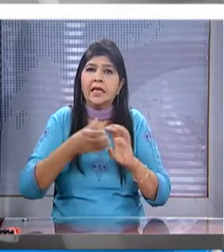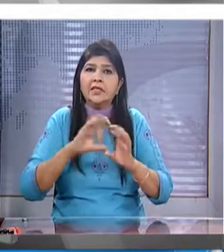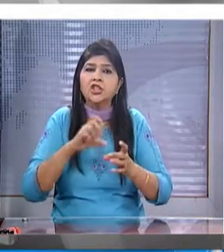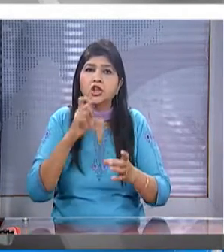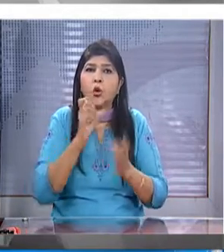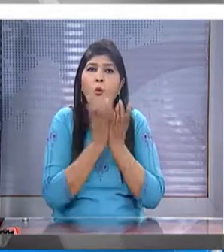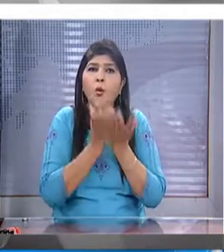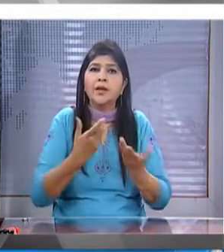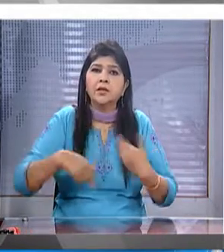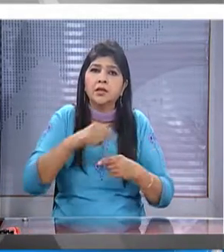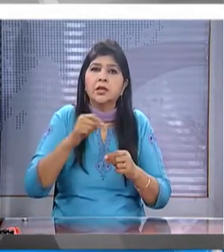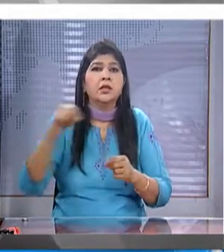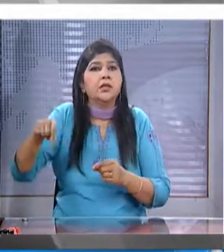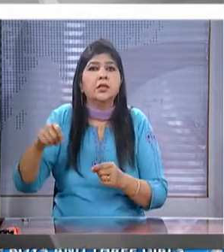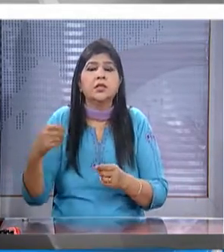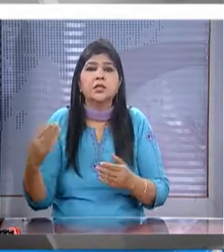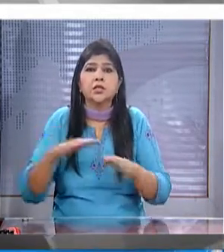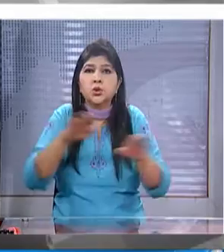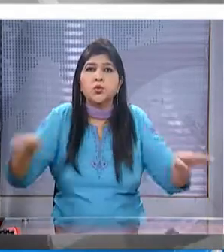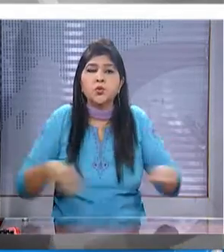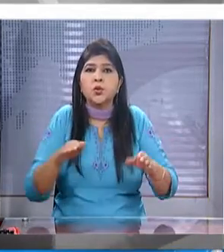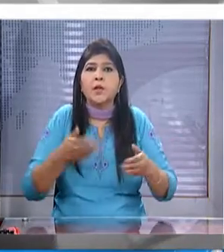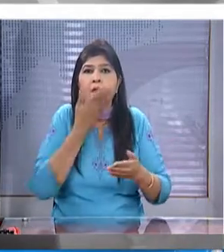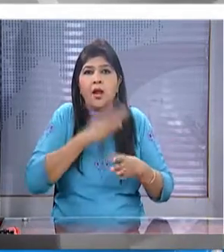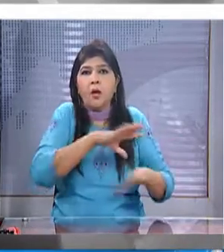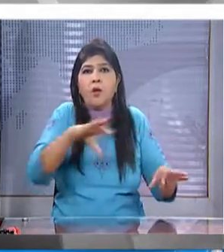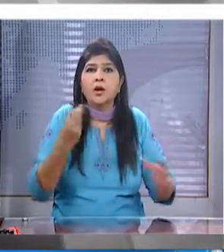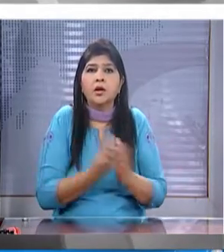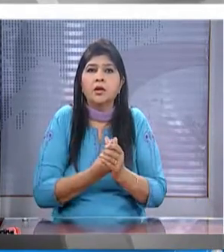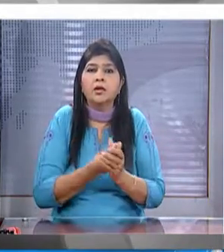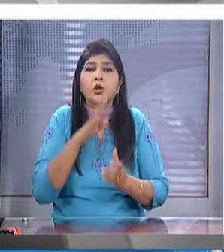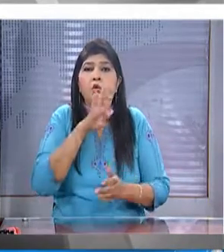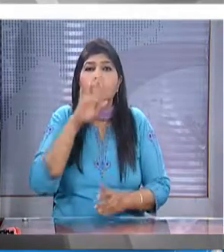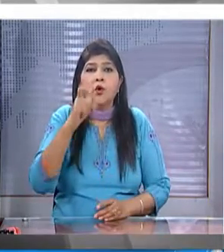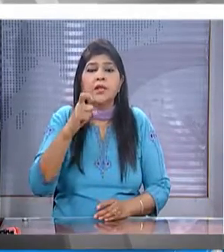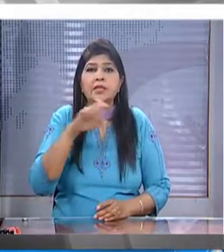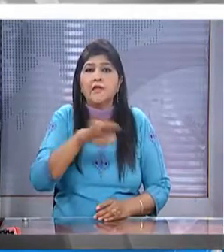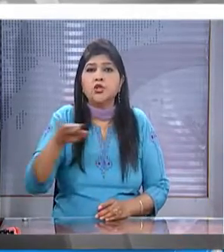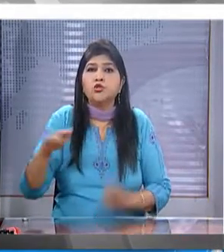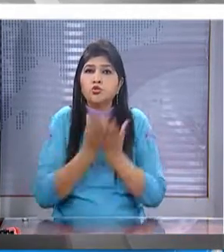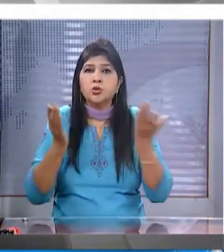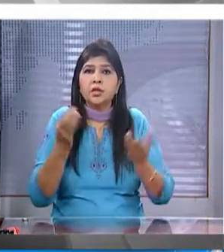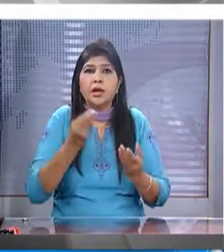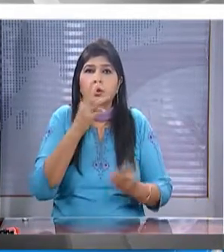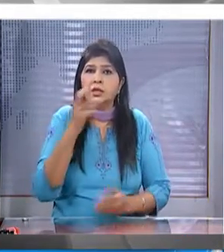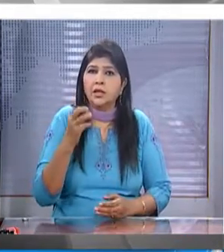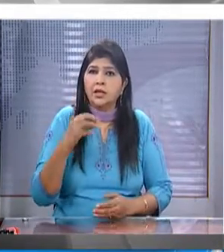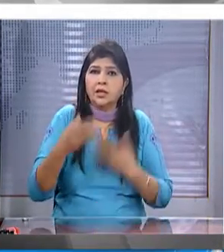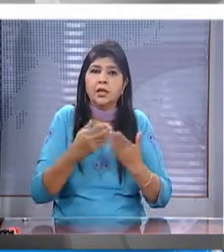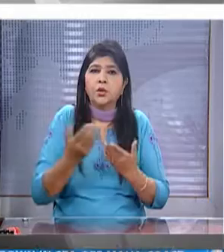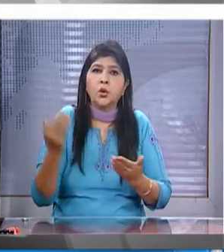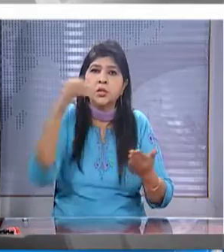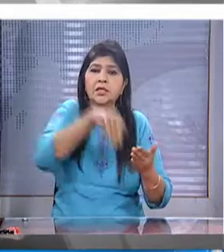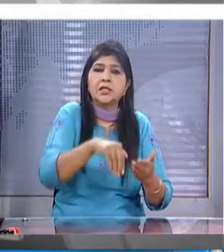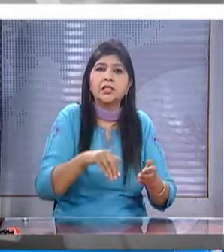had gone to swim in the sea the deceased were part of a group of 47 students around 30 of them had gone to the